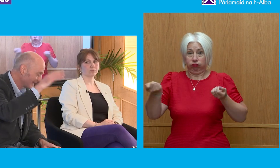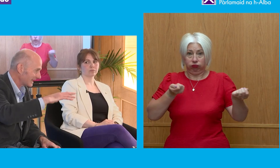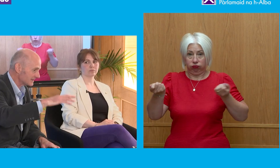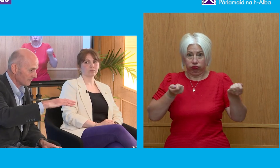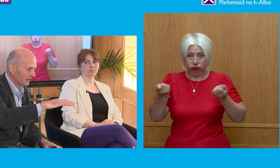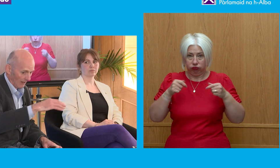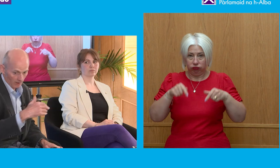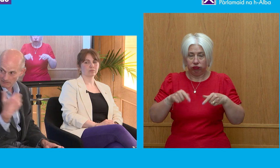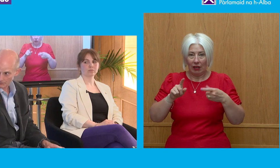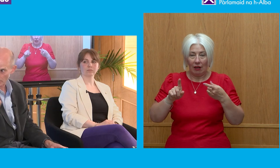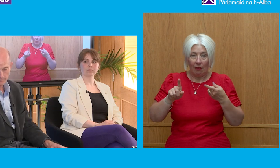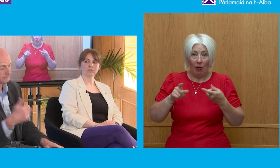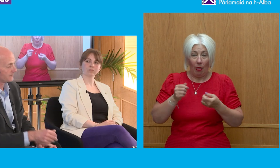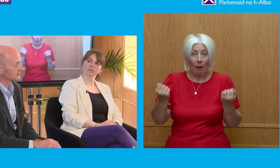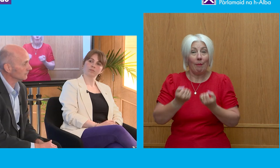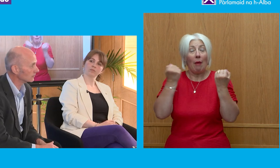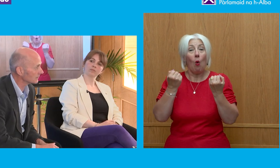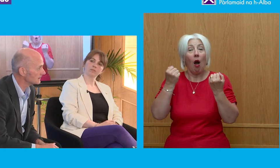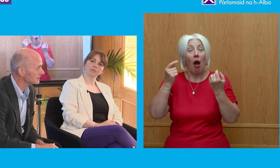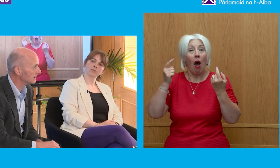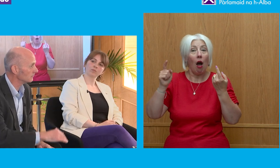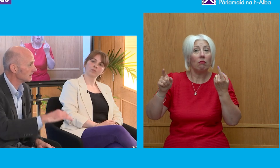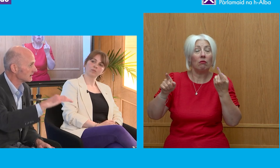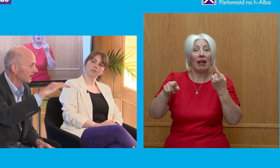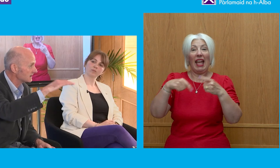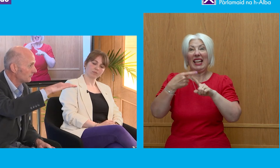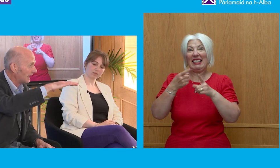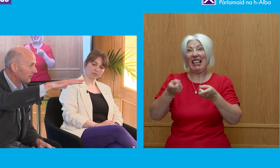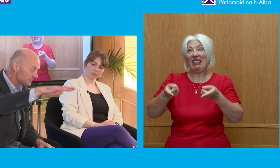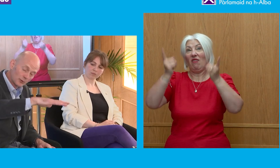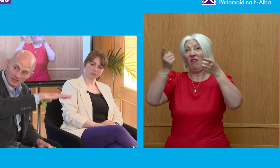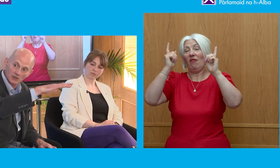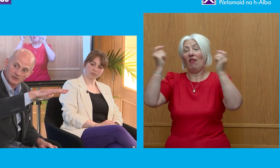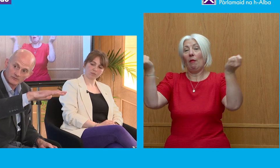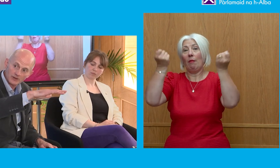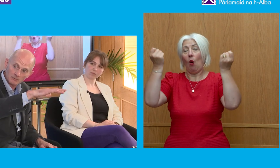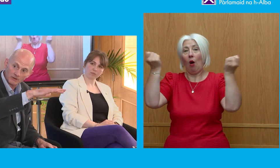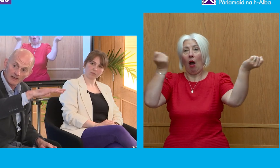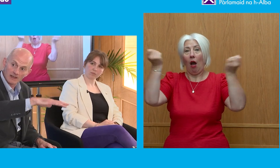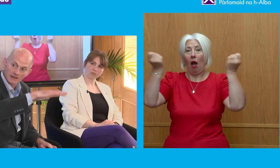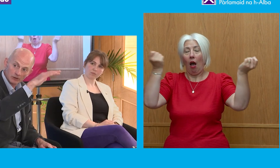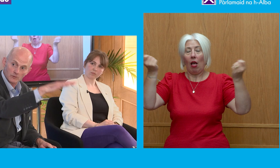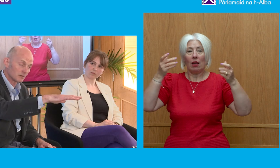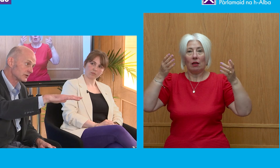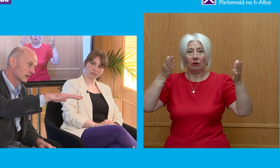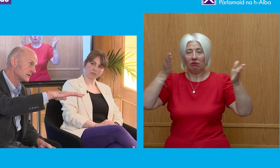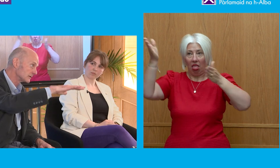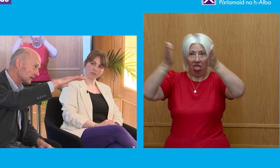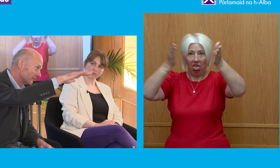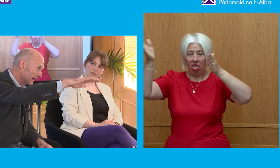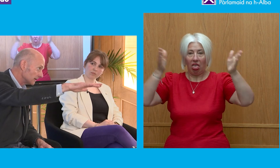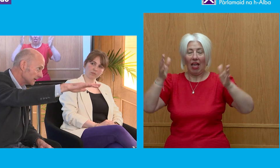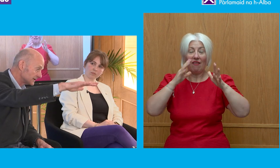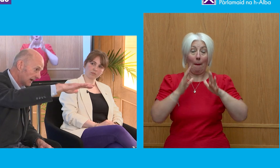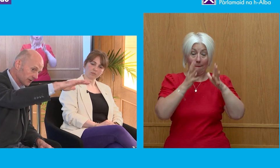the executive power, it sort of fits in with your thesis in, but the executive power is pretty much untrammeled. If you've got a majority